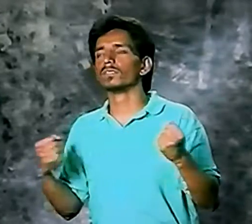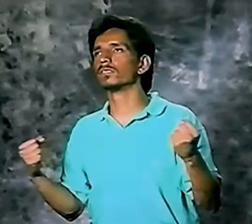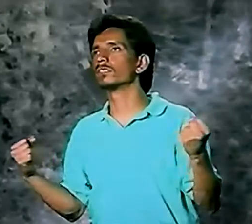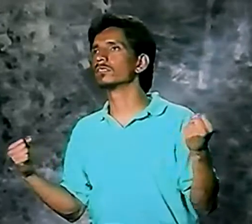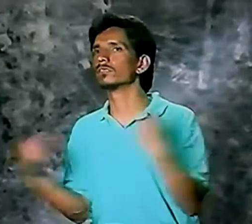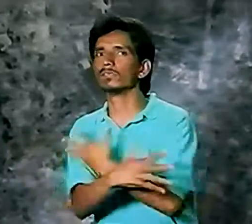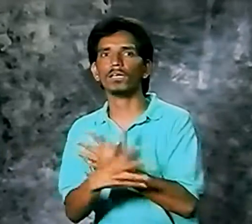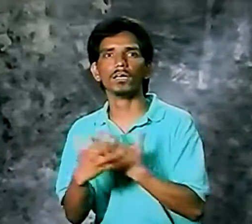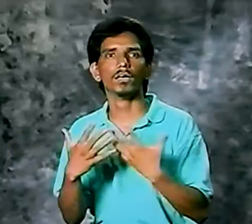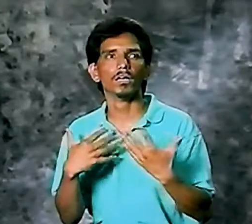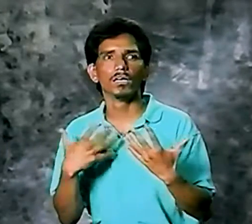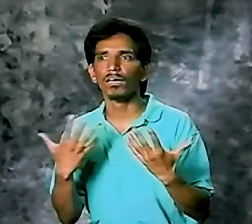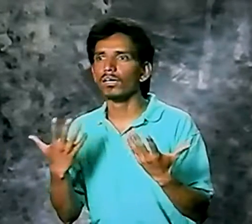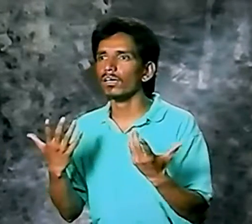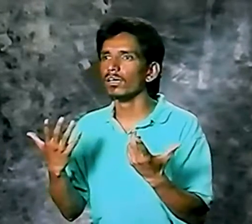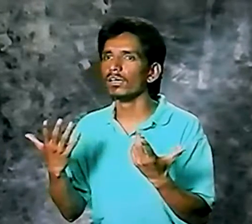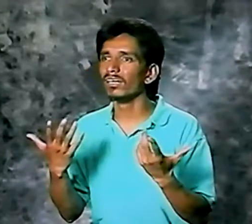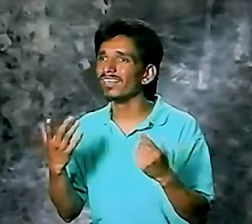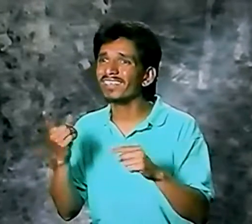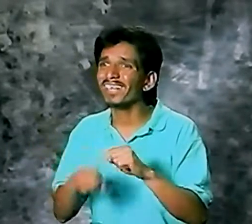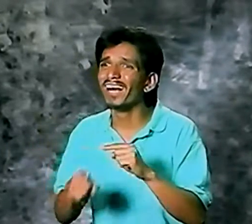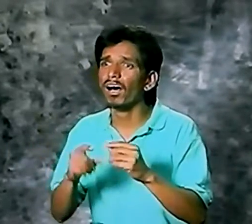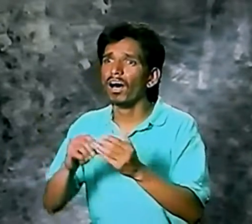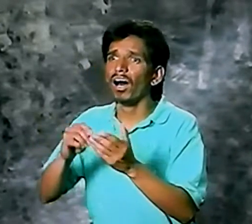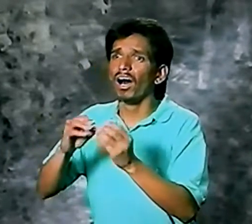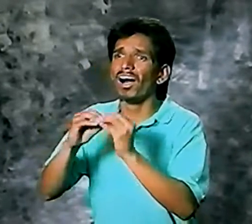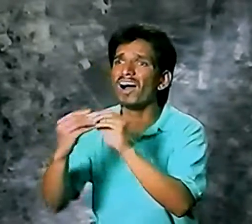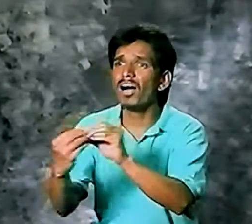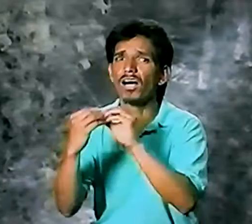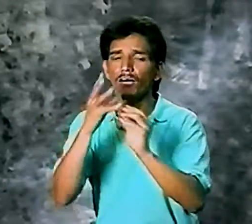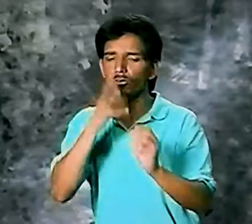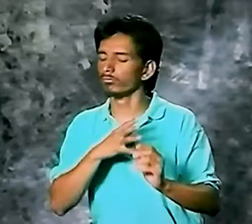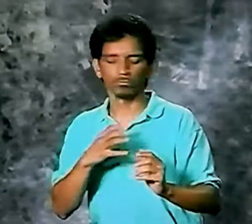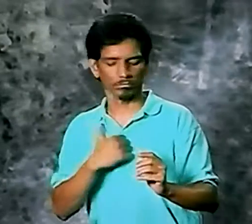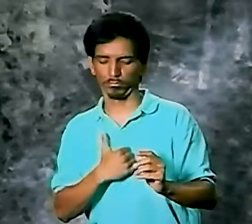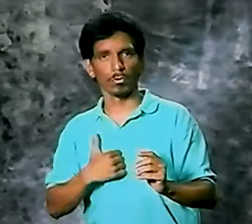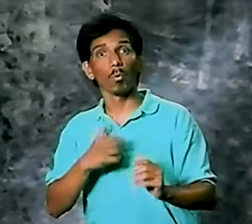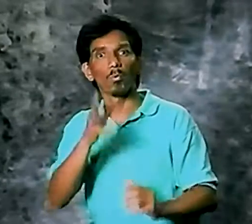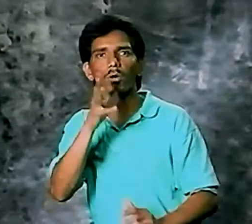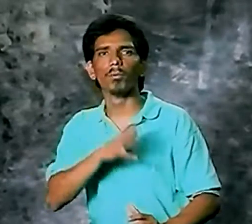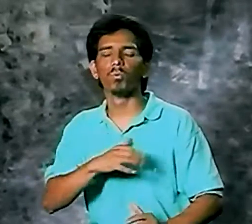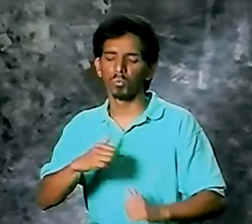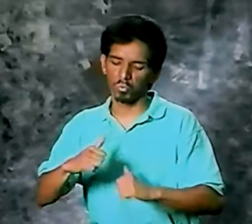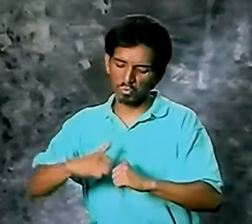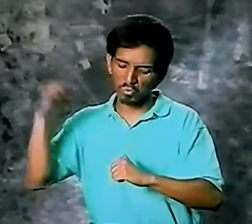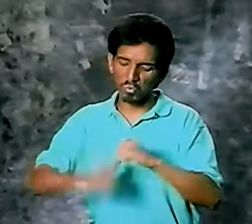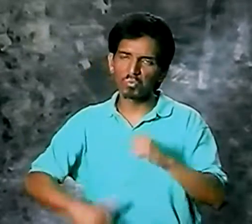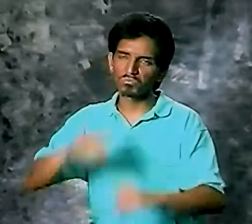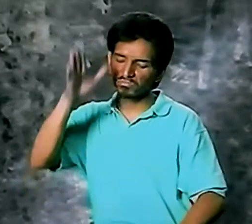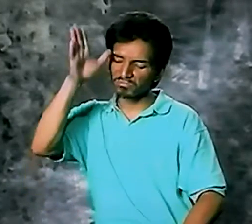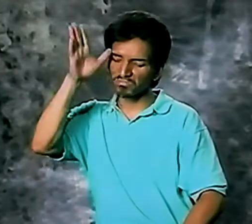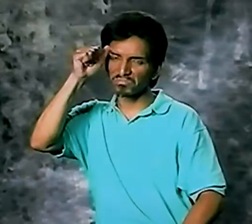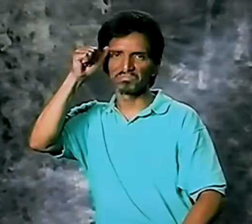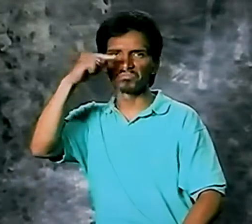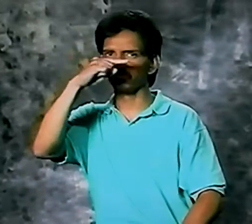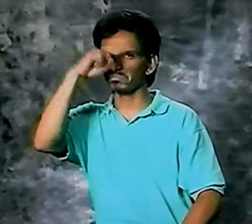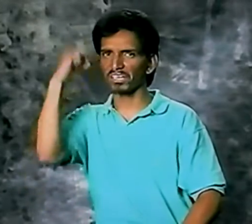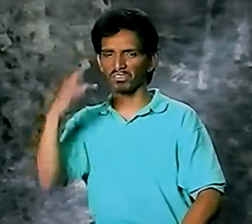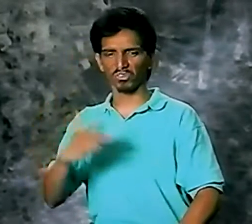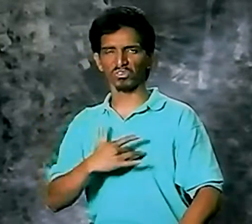I was so scared. I was just devastated. I tried to beg her to let me in, but she would not let me in. You know, she would not